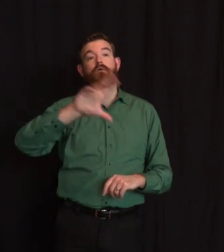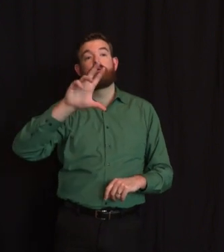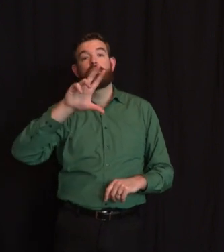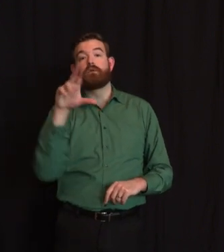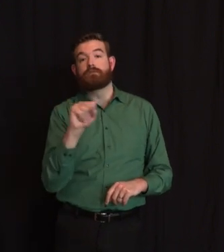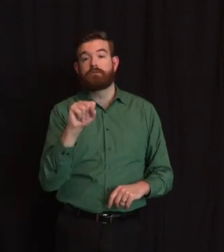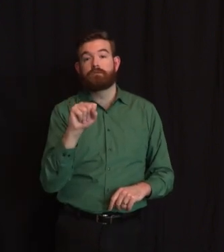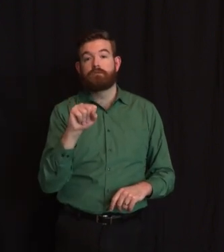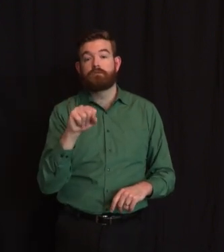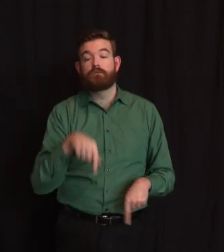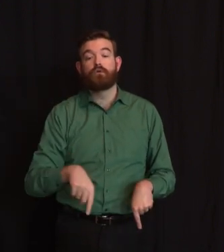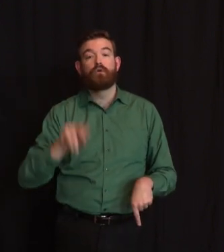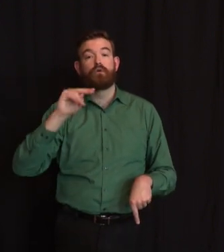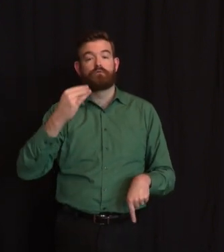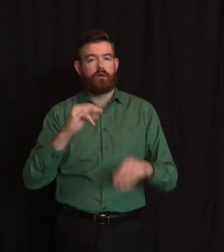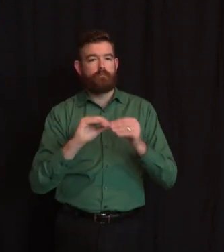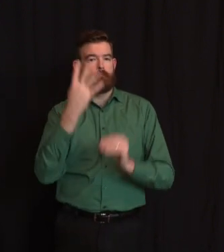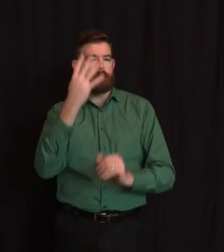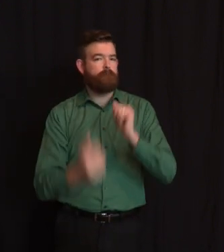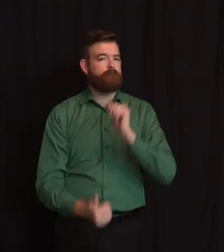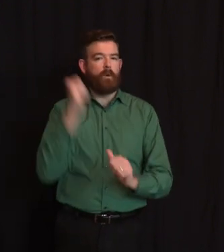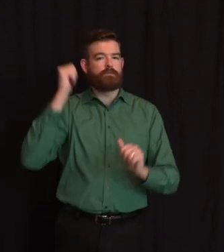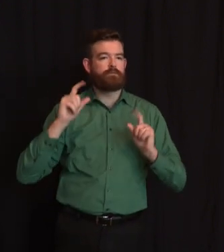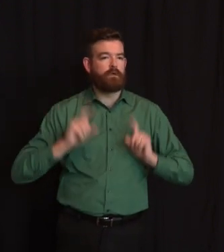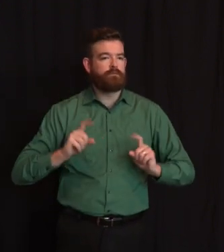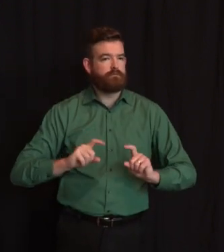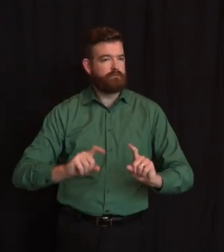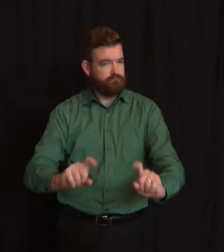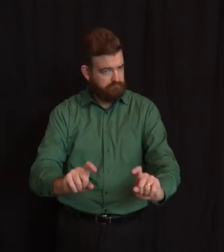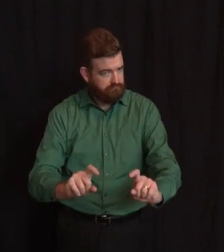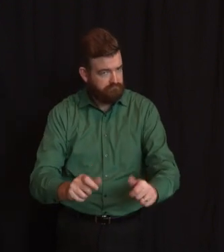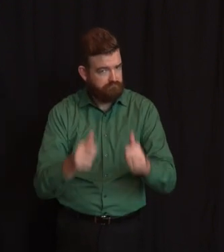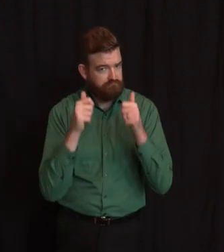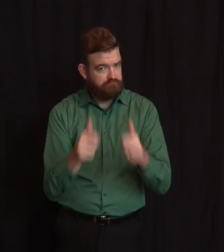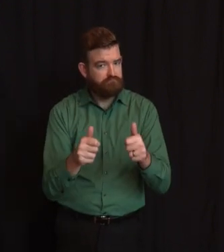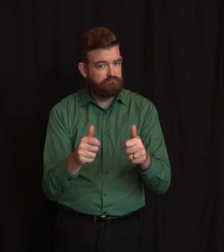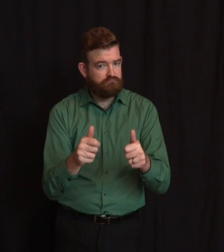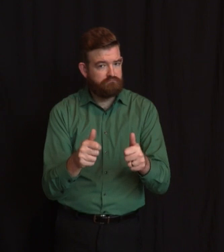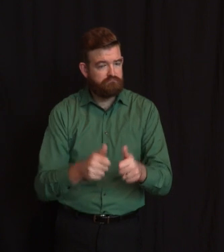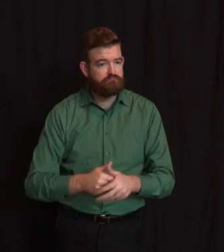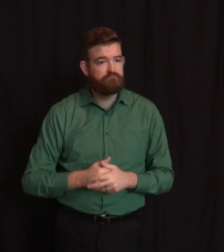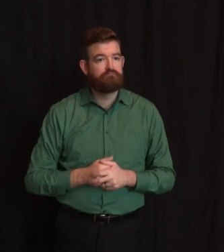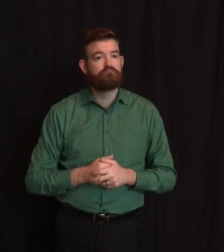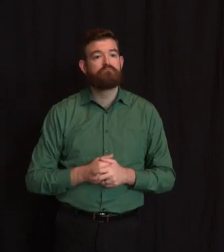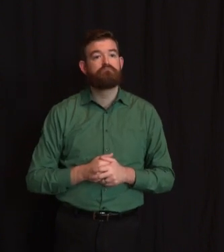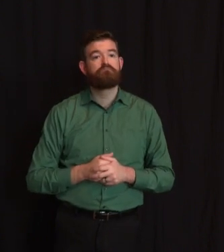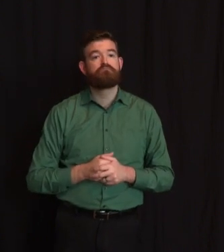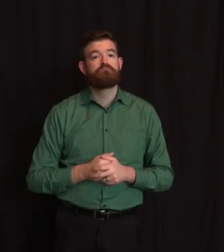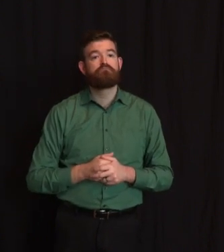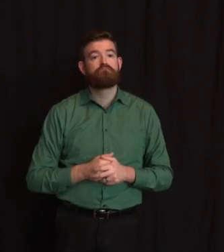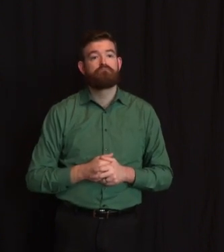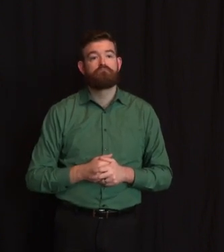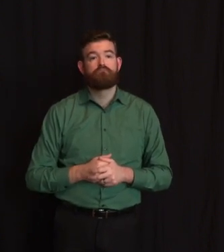we've punched above our weight. But for moment one, we haven't had the materials and the scale in testing that